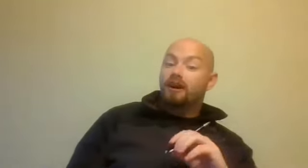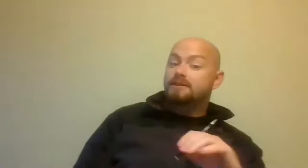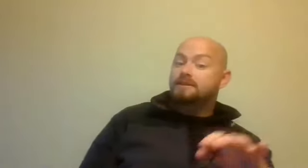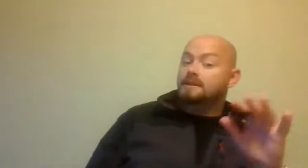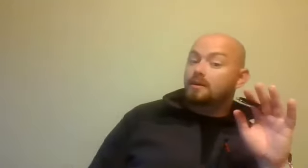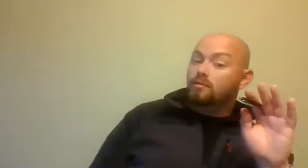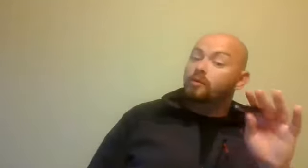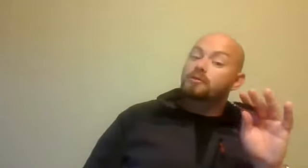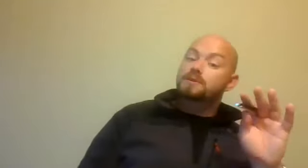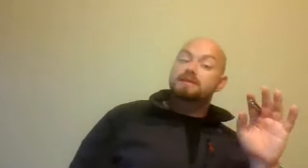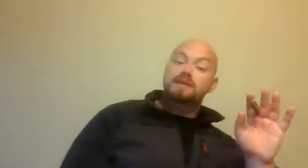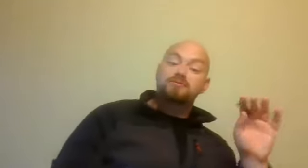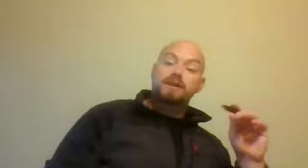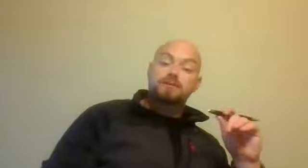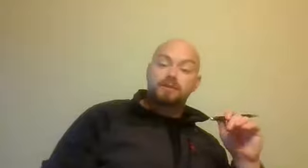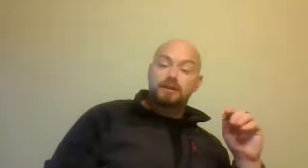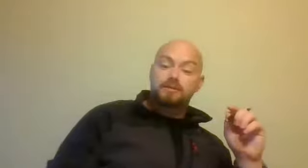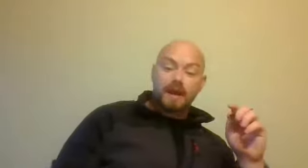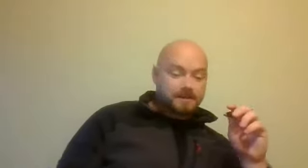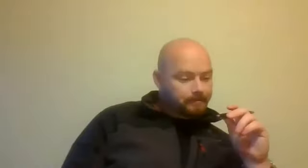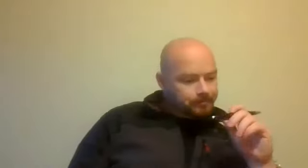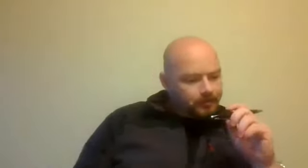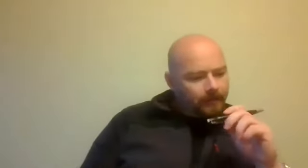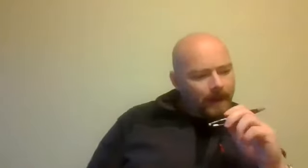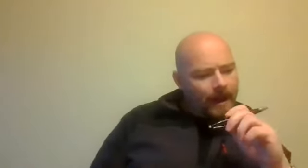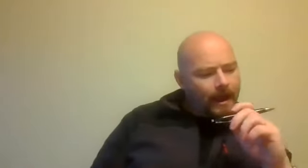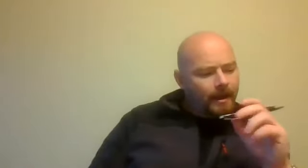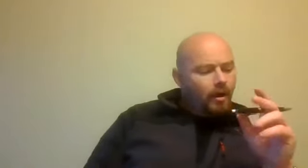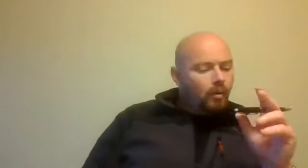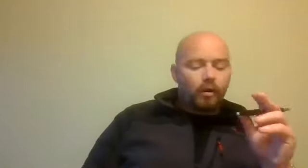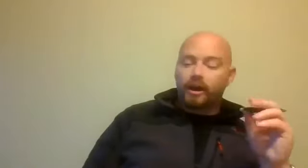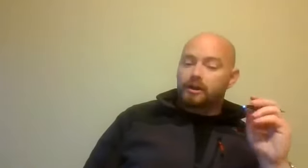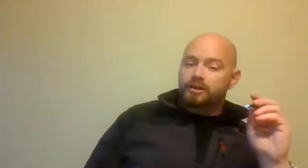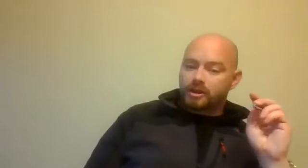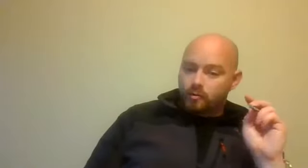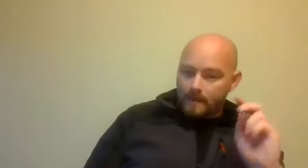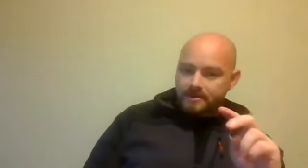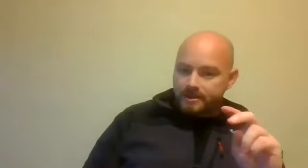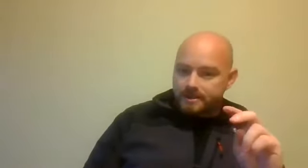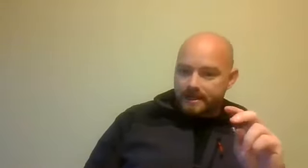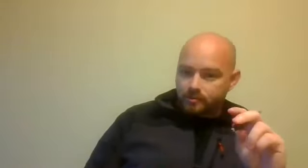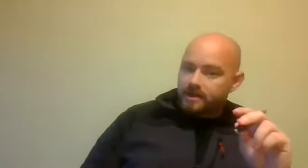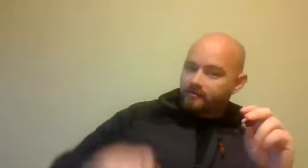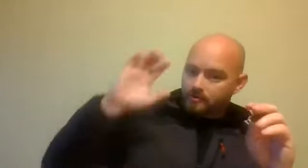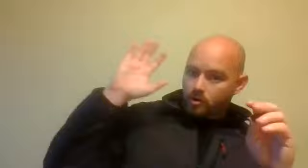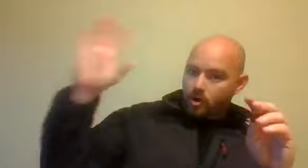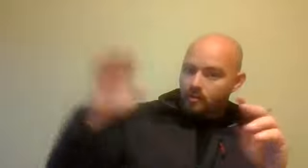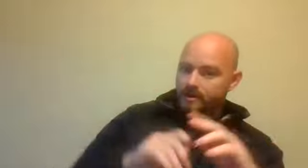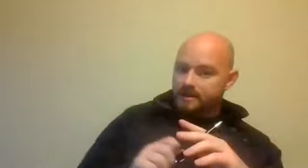lots, 100% success rate, so we're delighted with that. We're working on launching a new website next week for the more corporate other